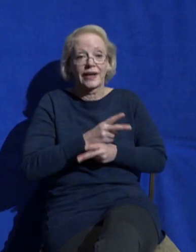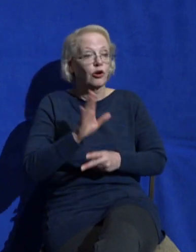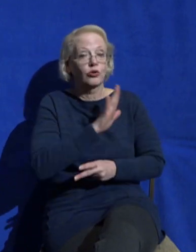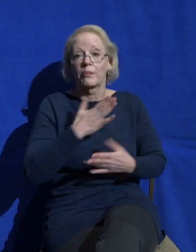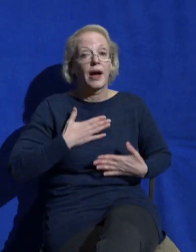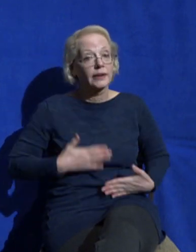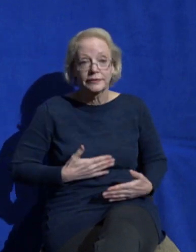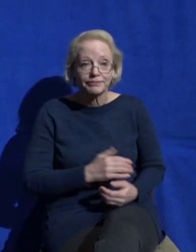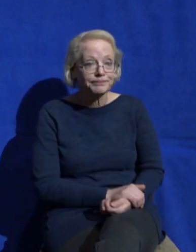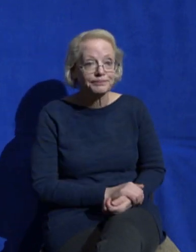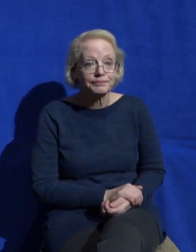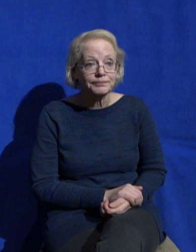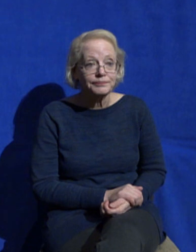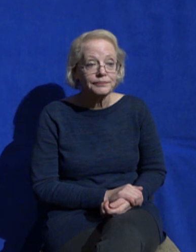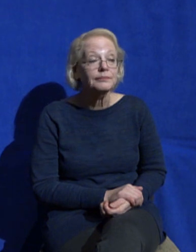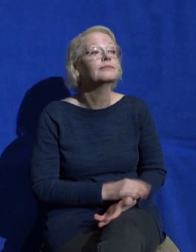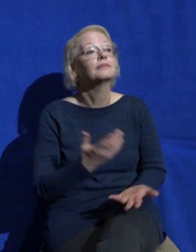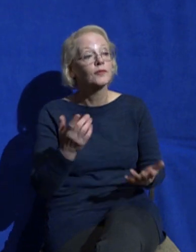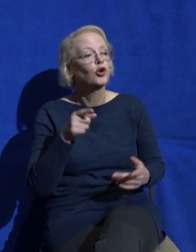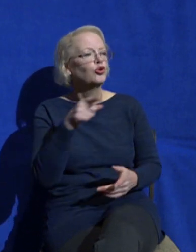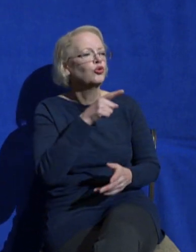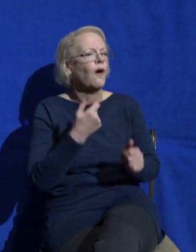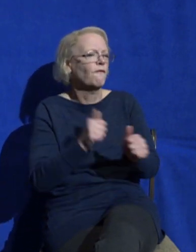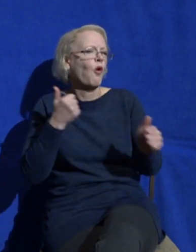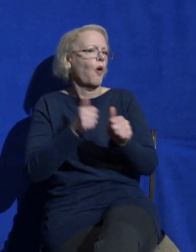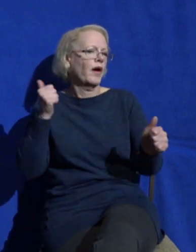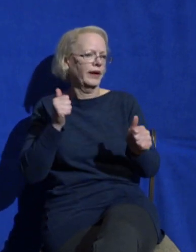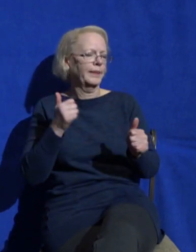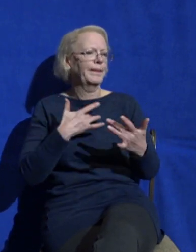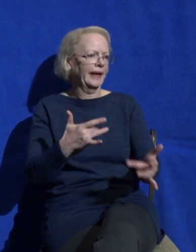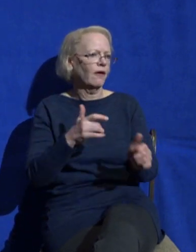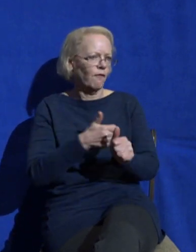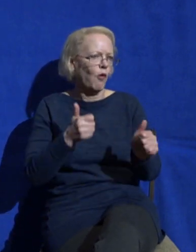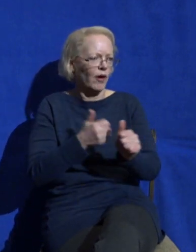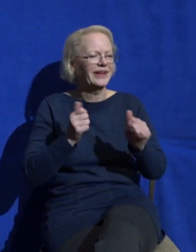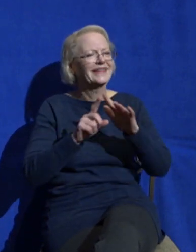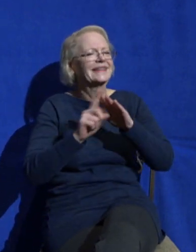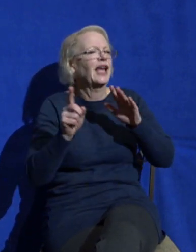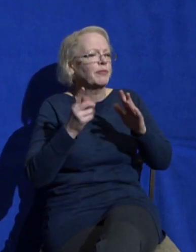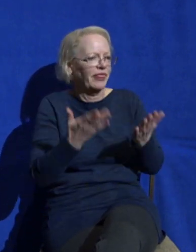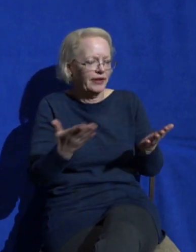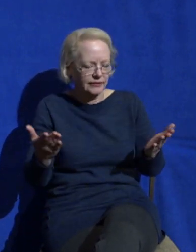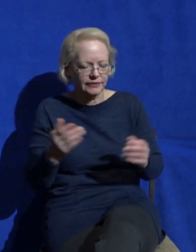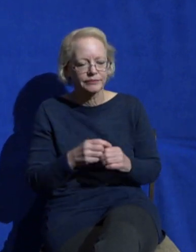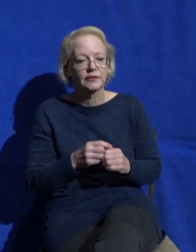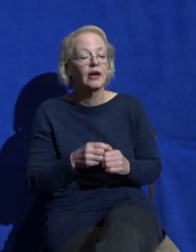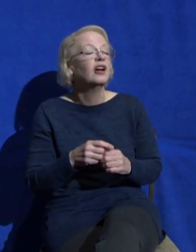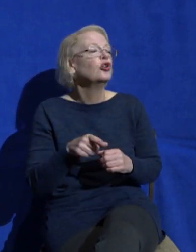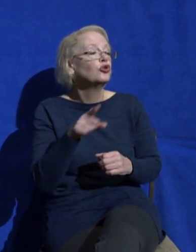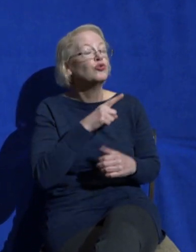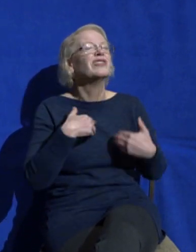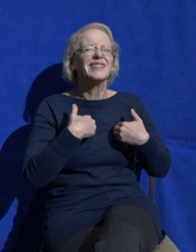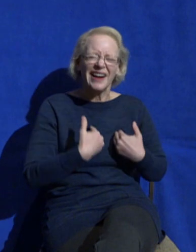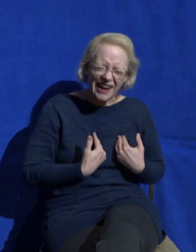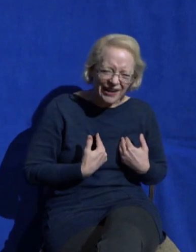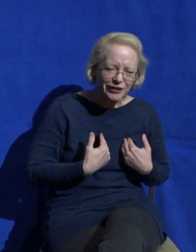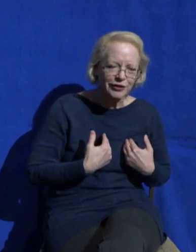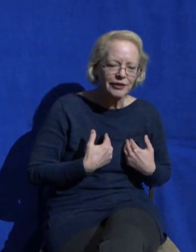Escapist behaviors. Here's what he means. He says when we're too tired to do what's actually life-giving for our souls,